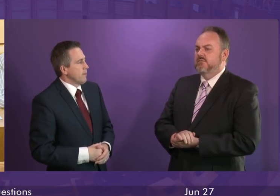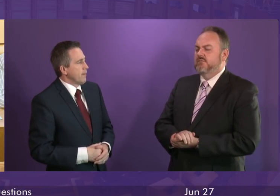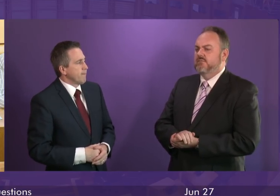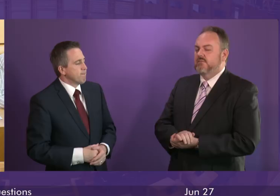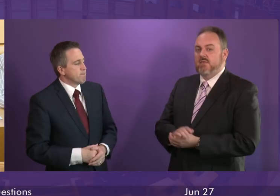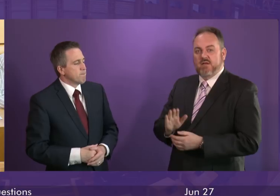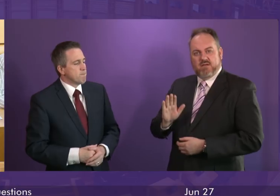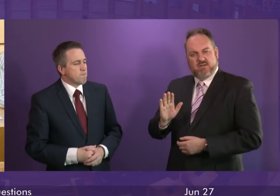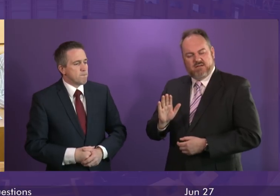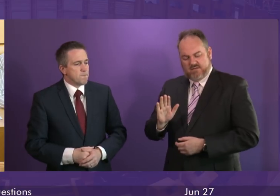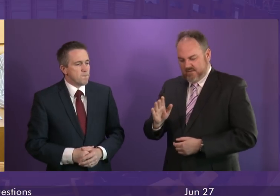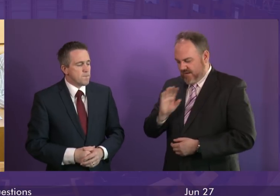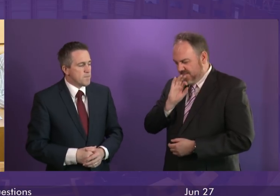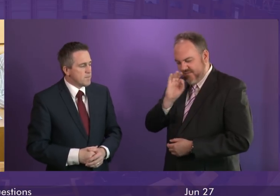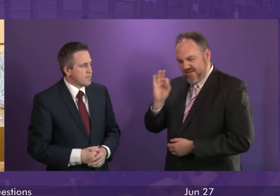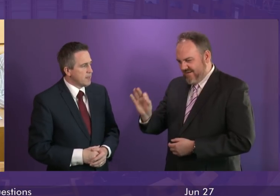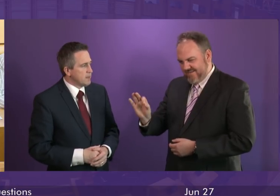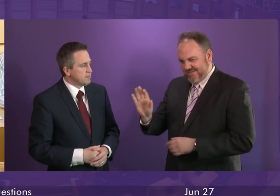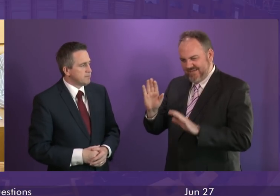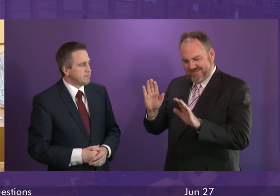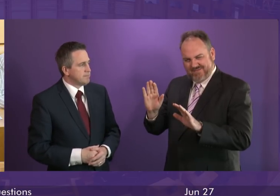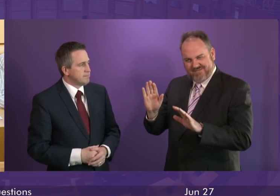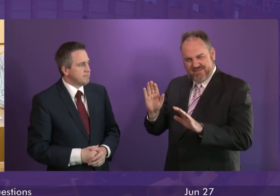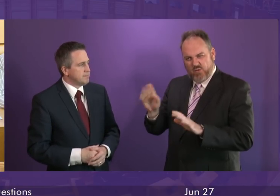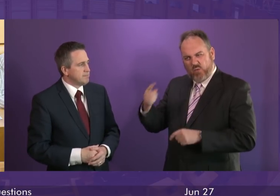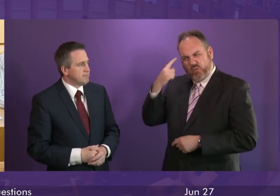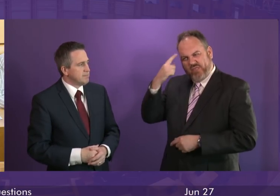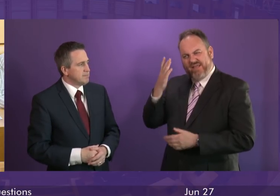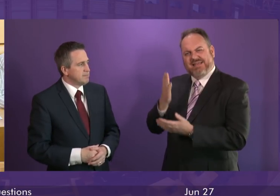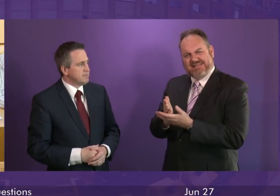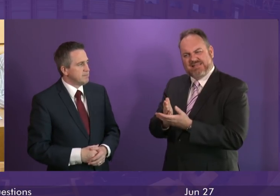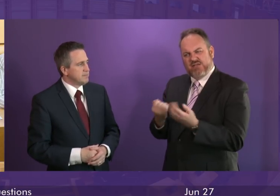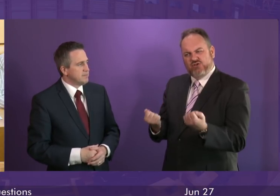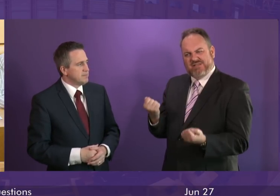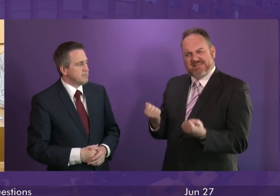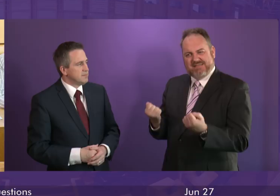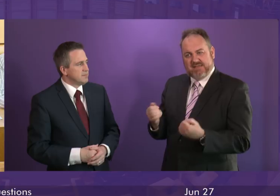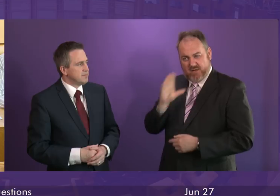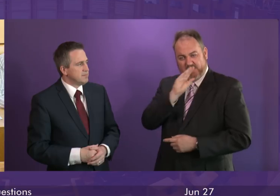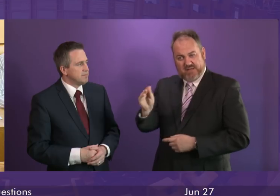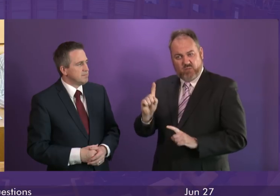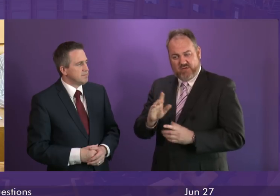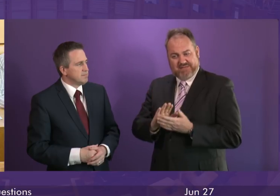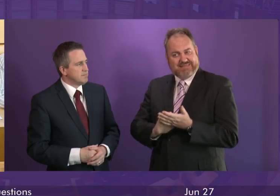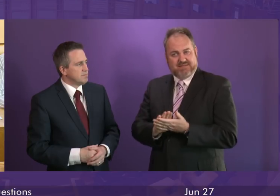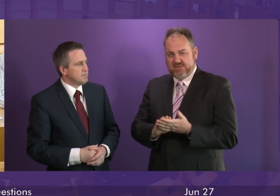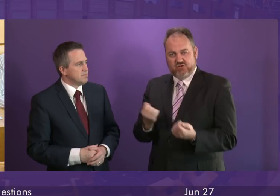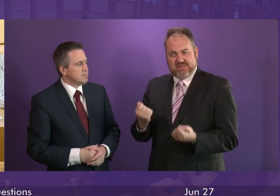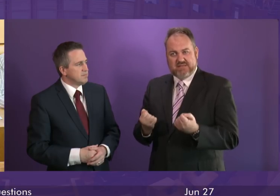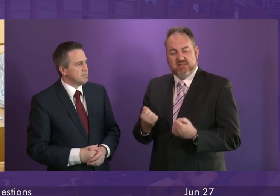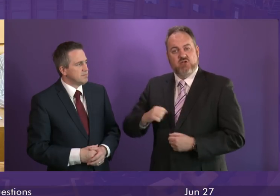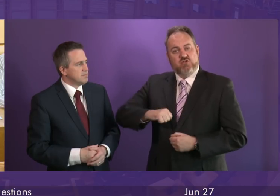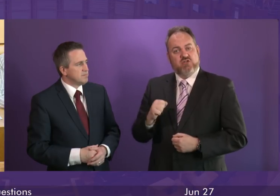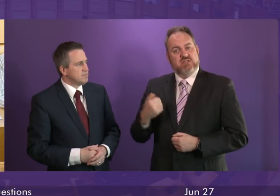Well, what I asked the First Minister was whether it sounded like justice to her. And here's the people who it doesn't sound like justice to. Scottish Women's Aid.